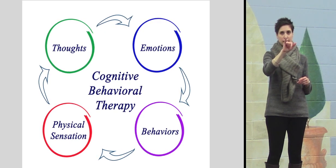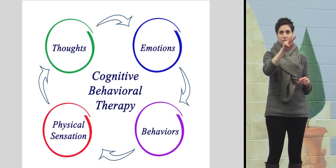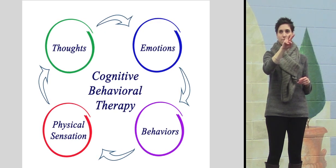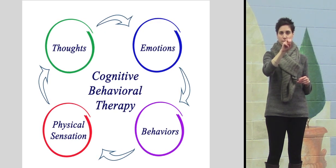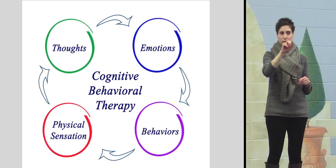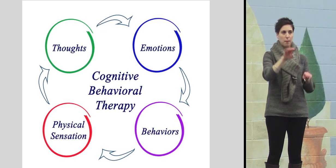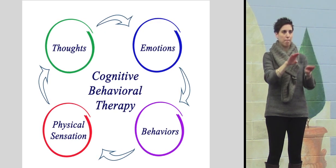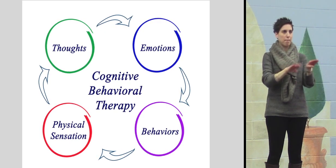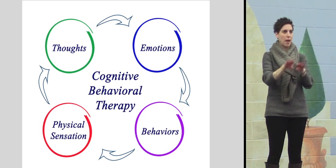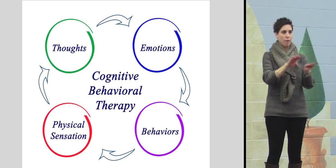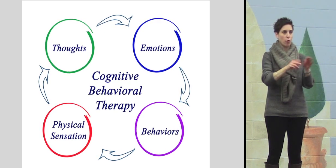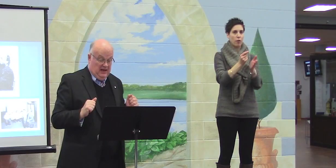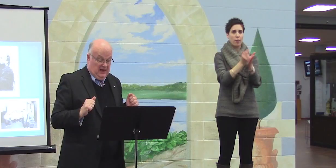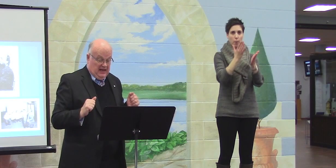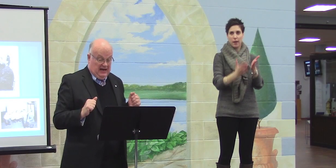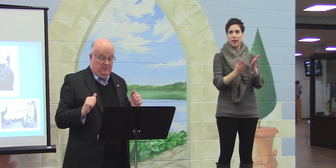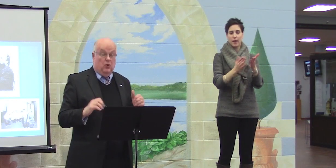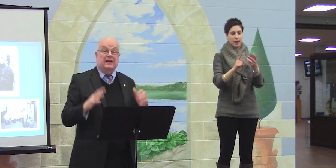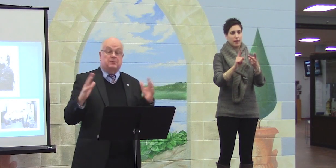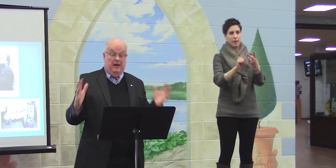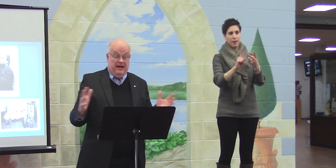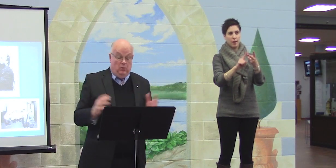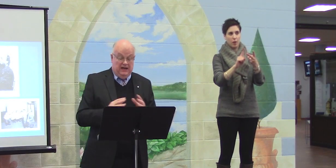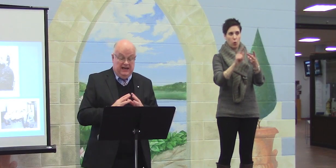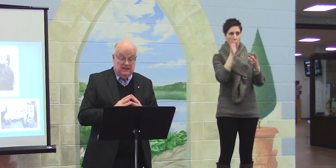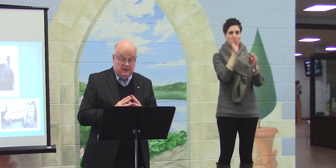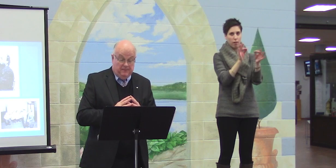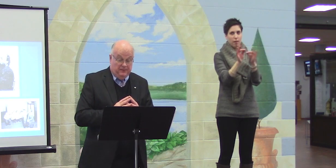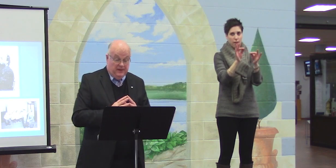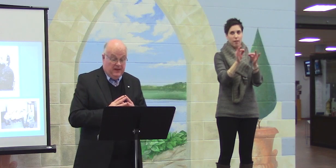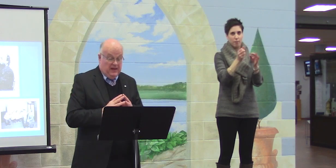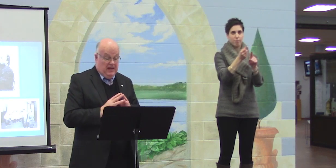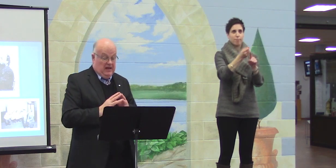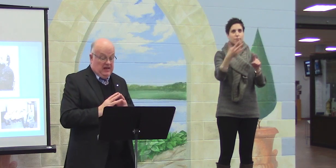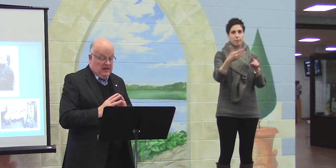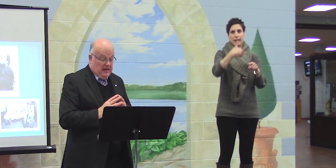therapy that helps a lot of people. And I'm going to explain what it is.